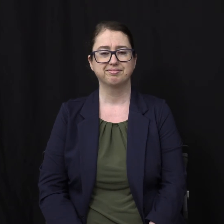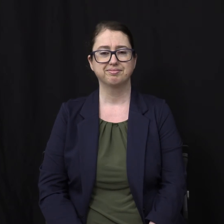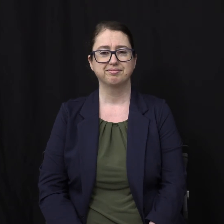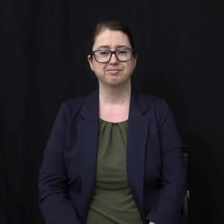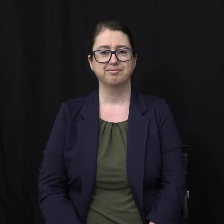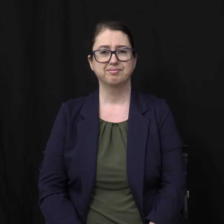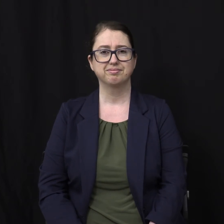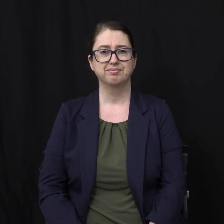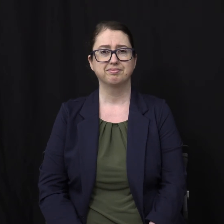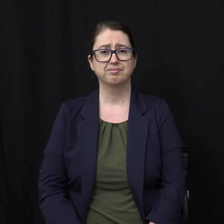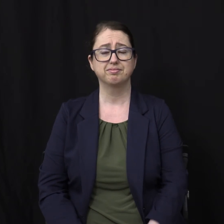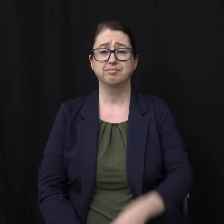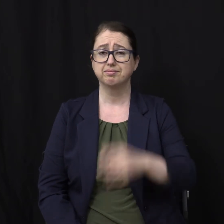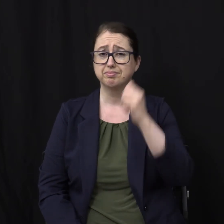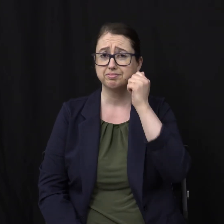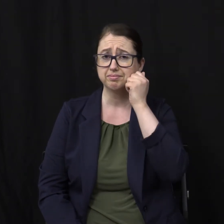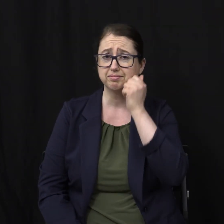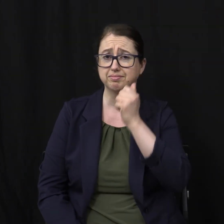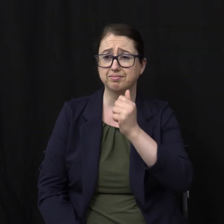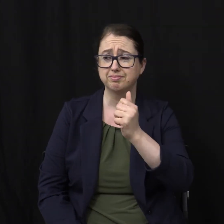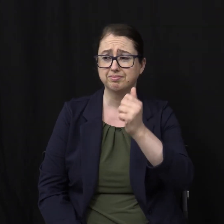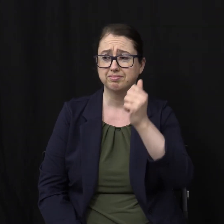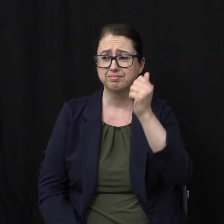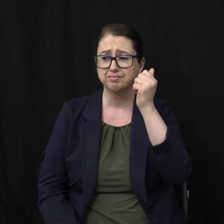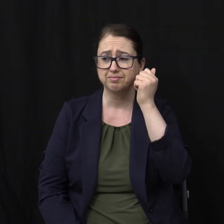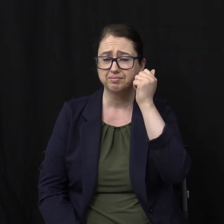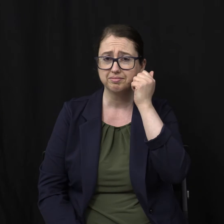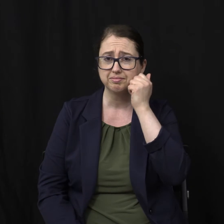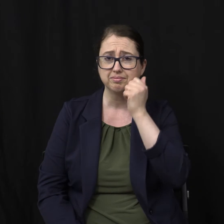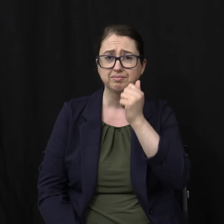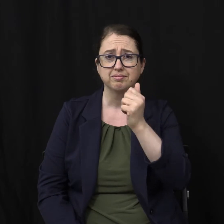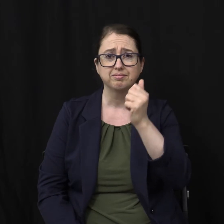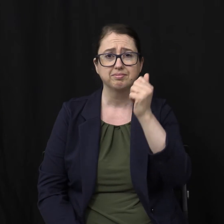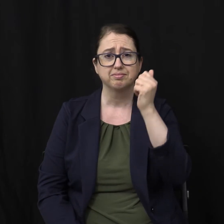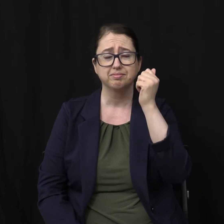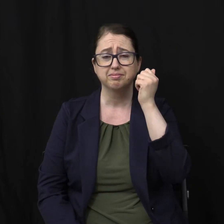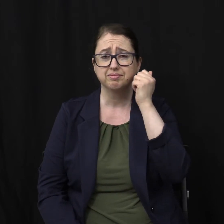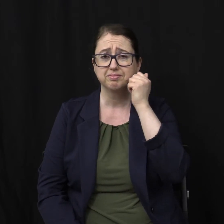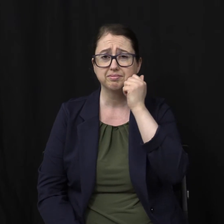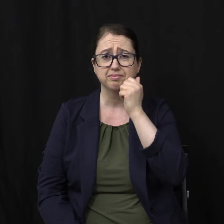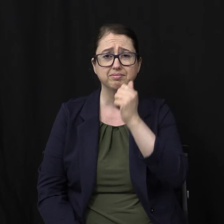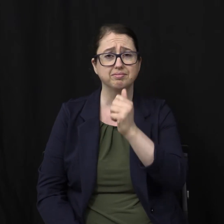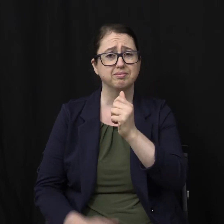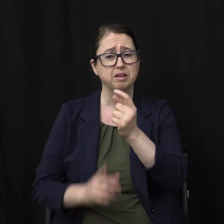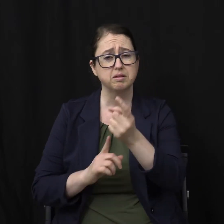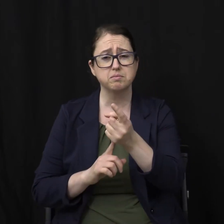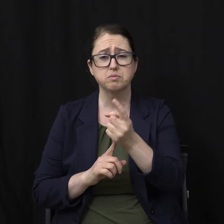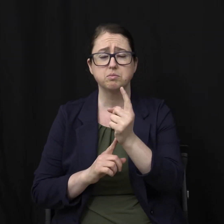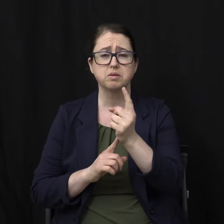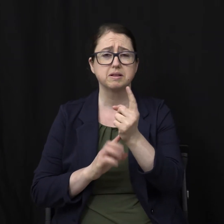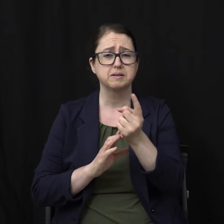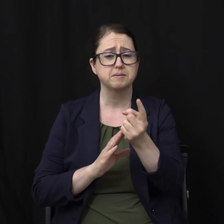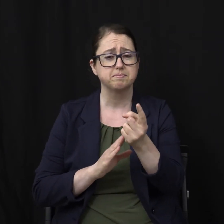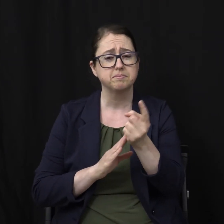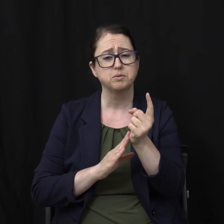Day by day and with each passing moment.